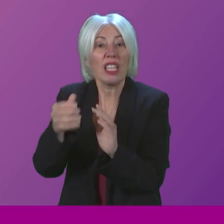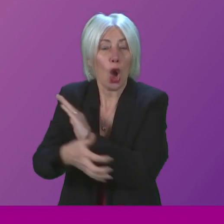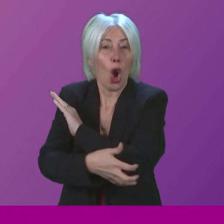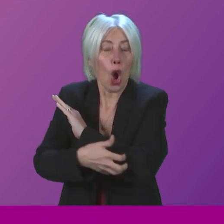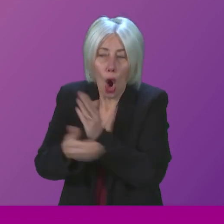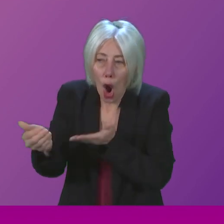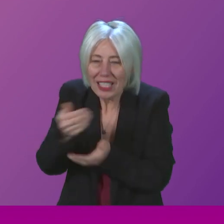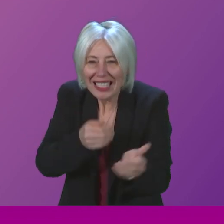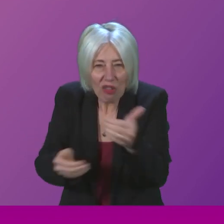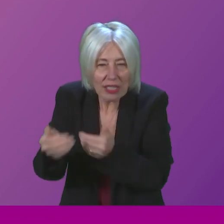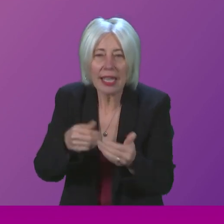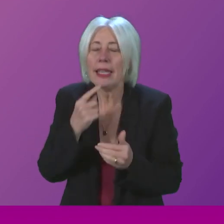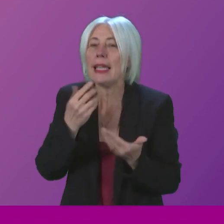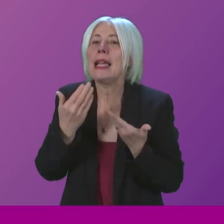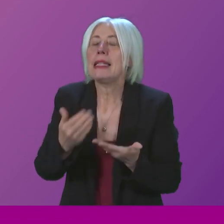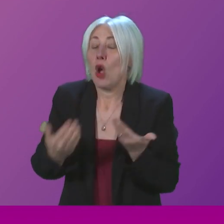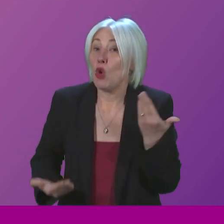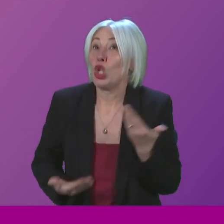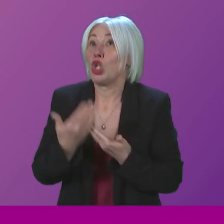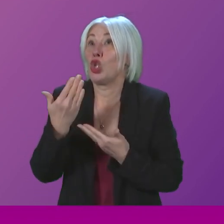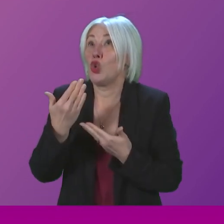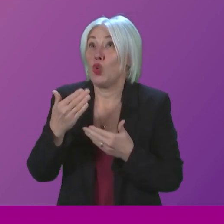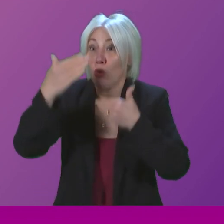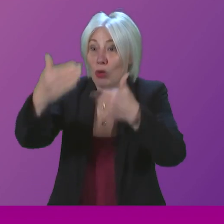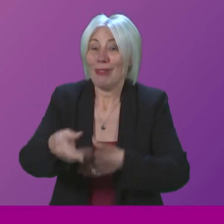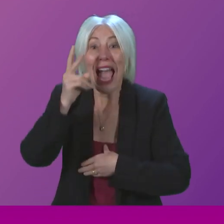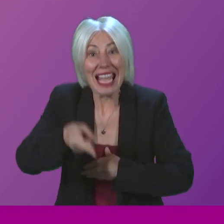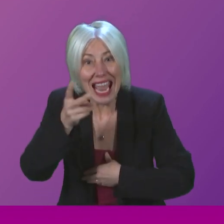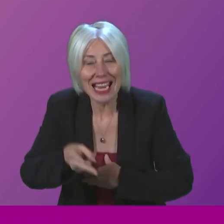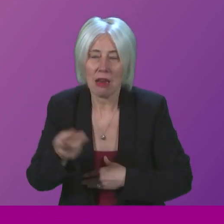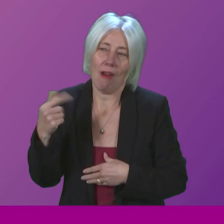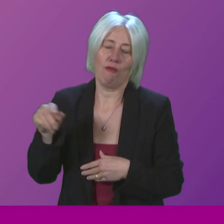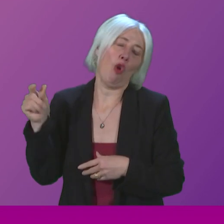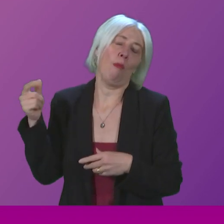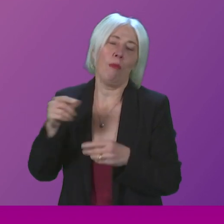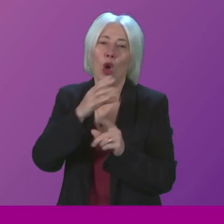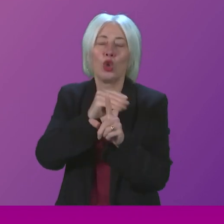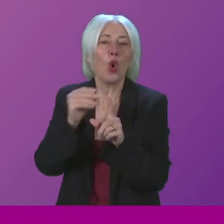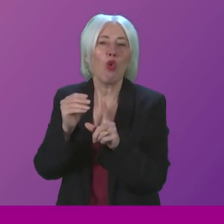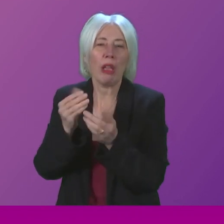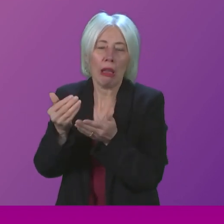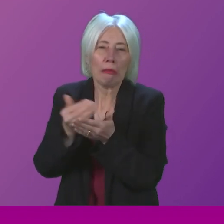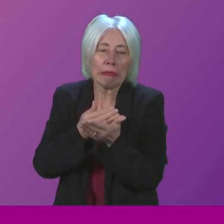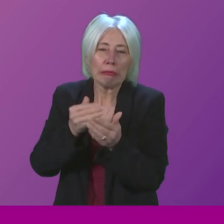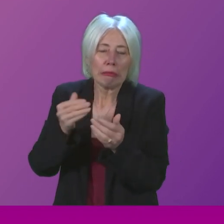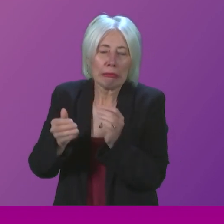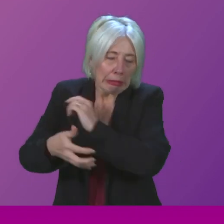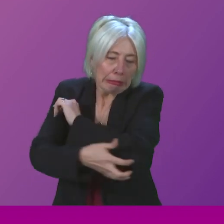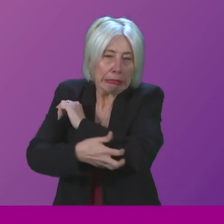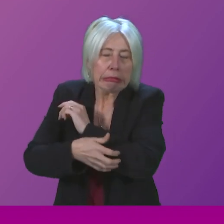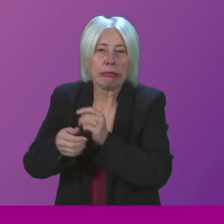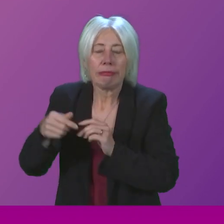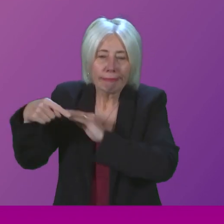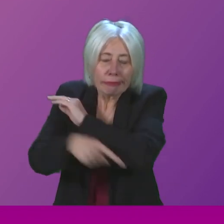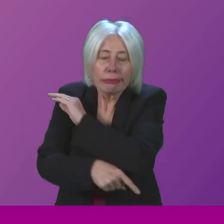now face, unfortunately, a new period of Tory austerity. We have seen in recent days the estimate of what spending